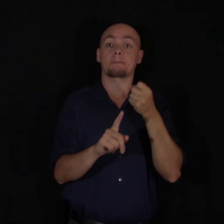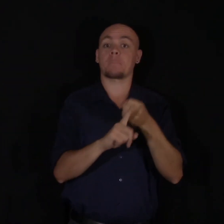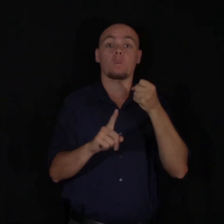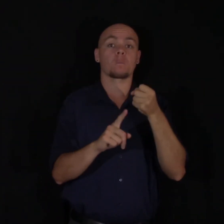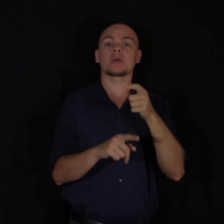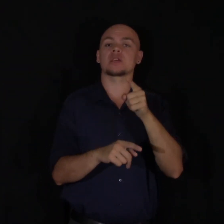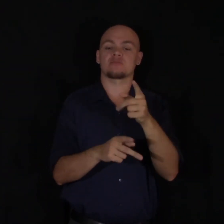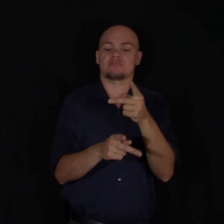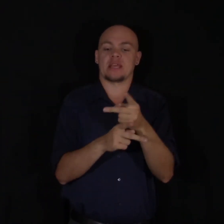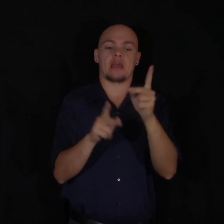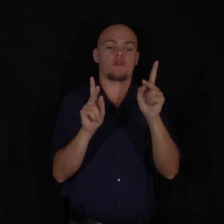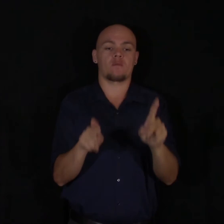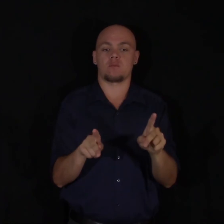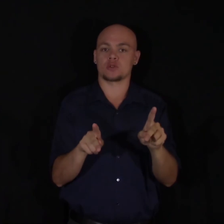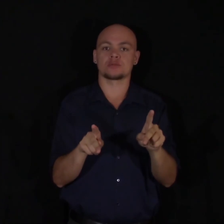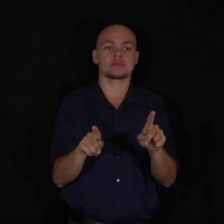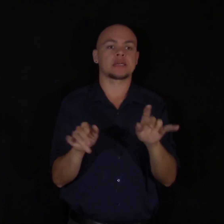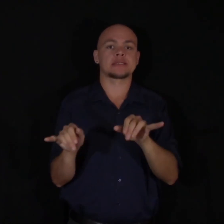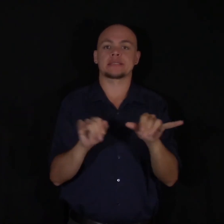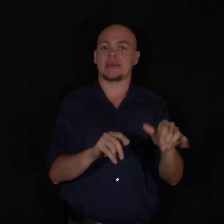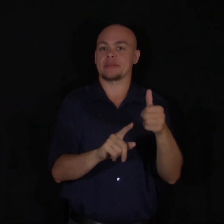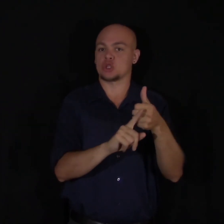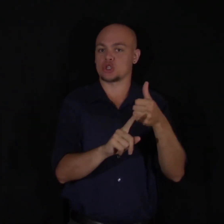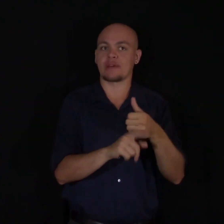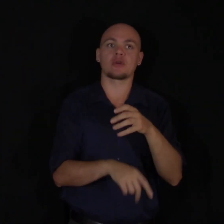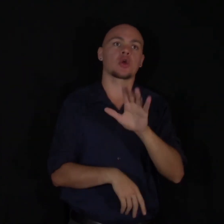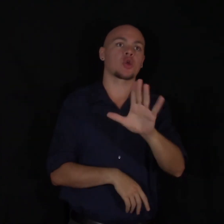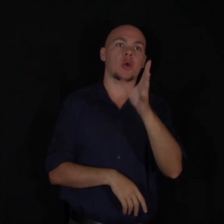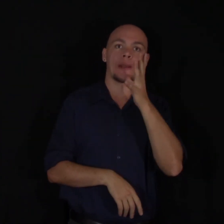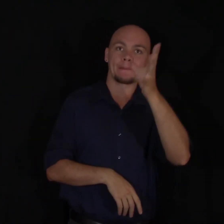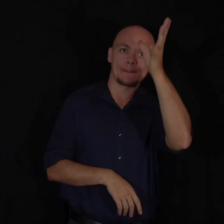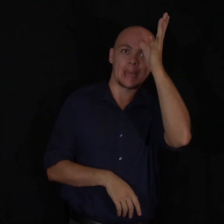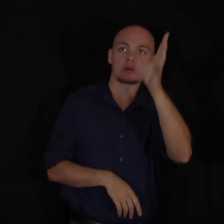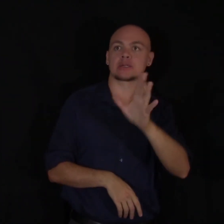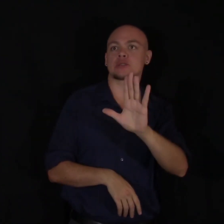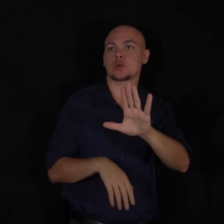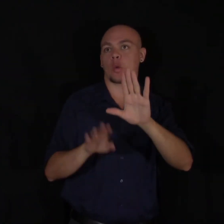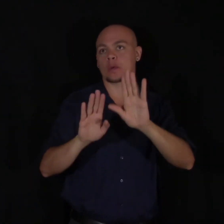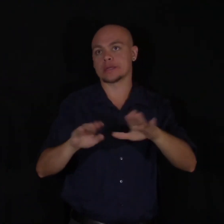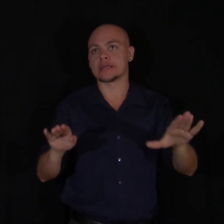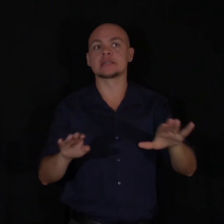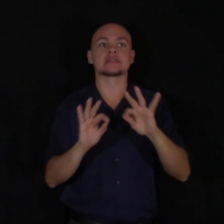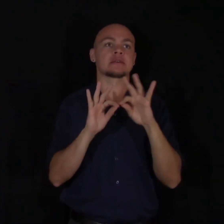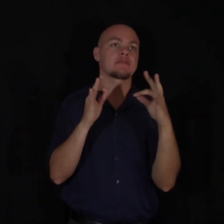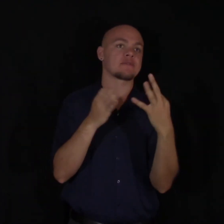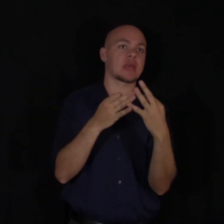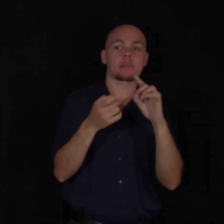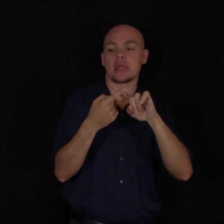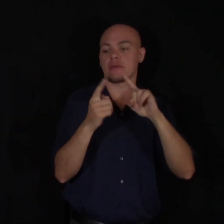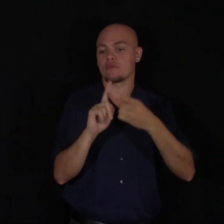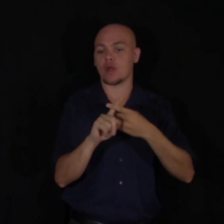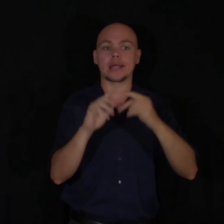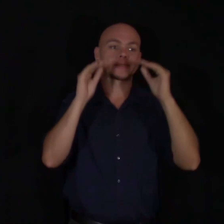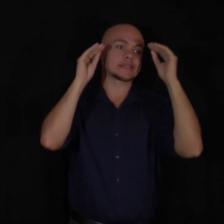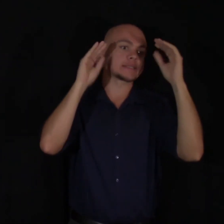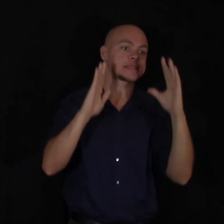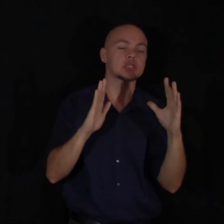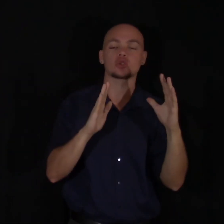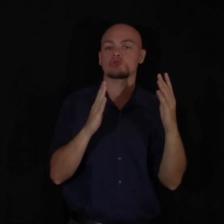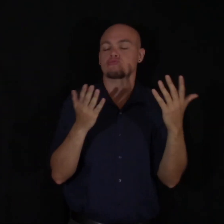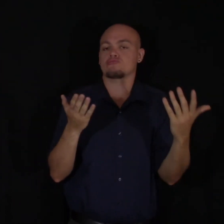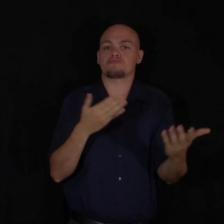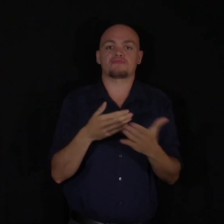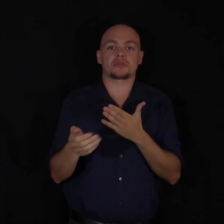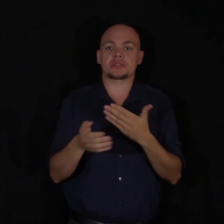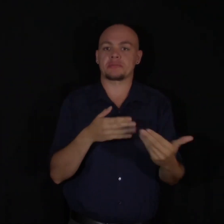yourself. Whether this is your parents, your kids, your family, your friends, your teacher, your student. It allows you to